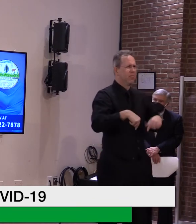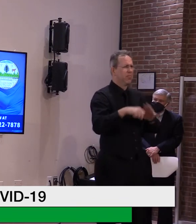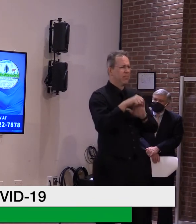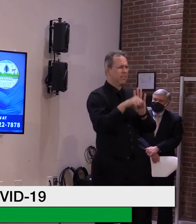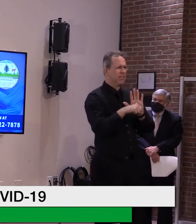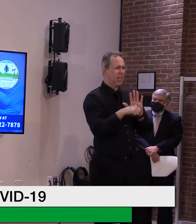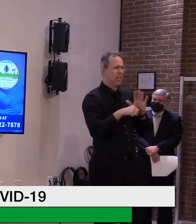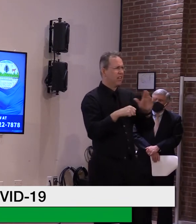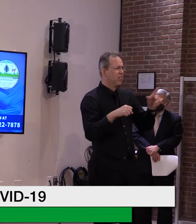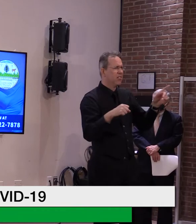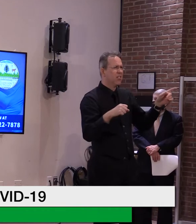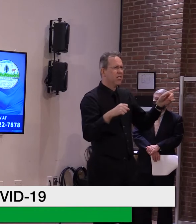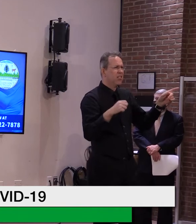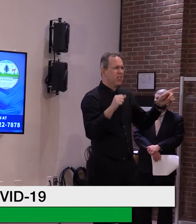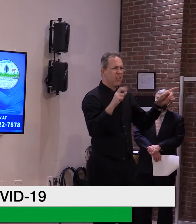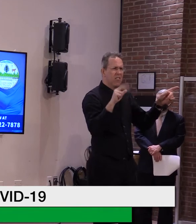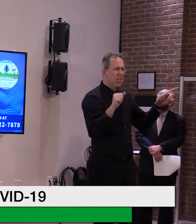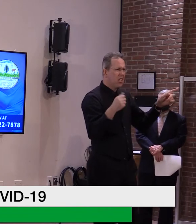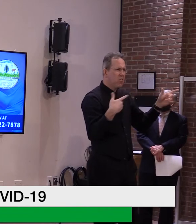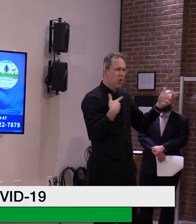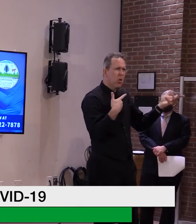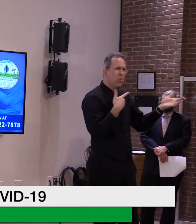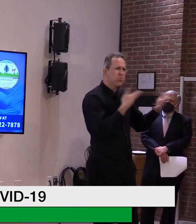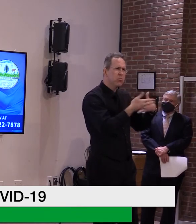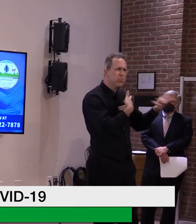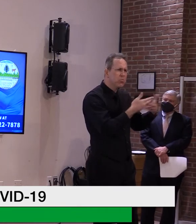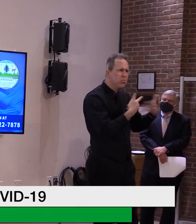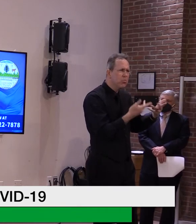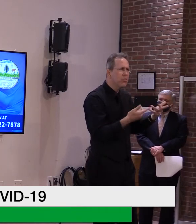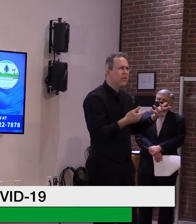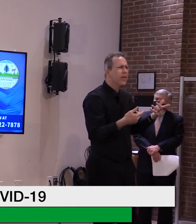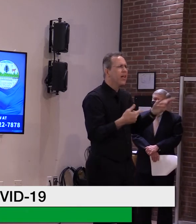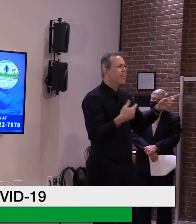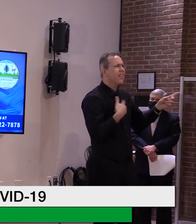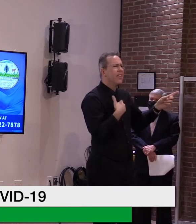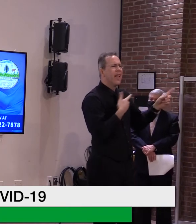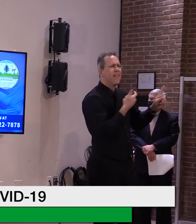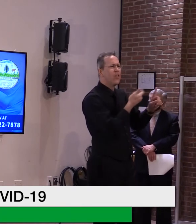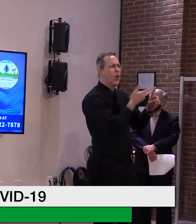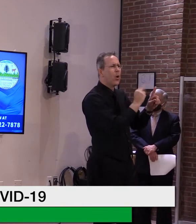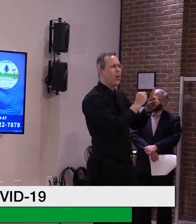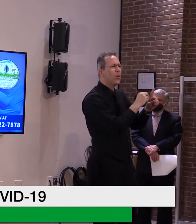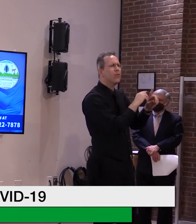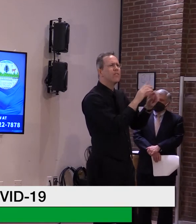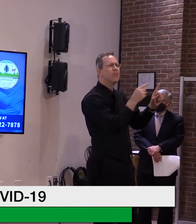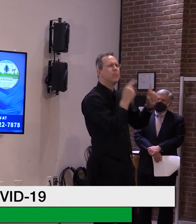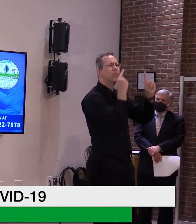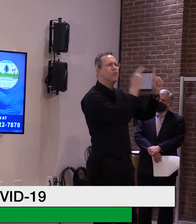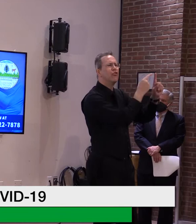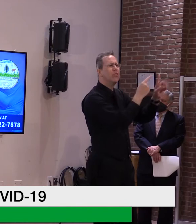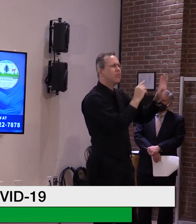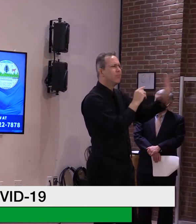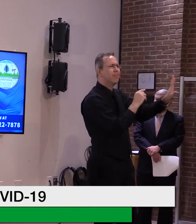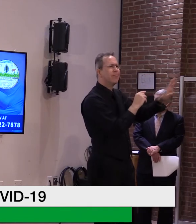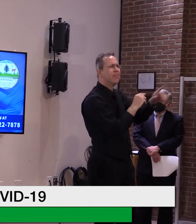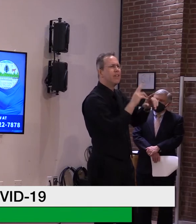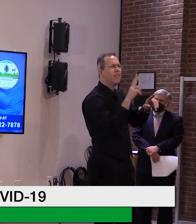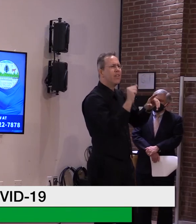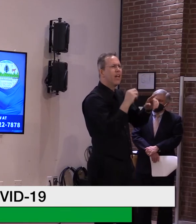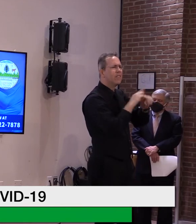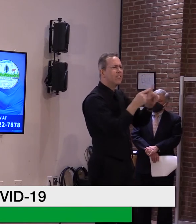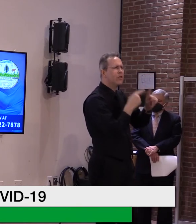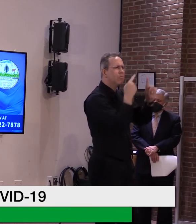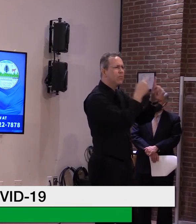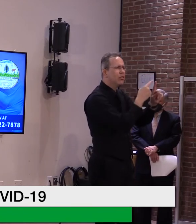their mission. It's with the Department of Defense and they have, uh, their supply. That comes to them and they are doing what they're supposed to do